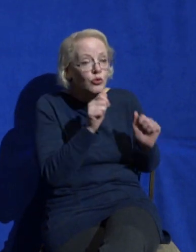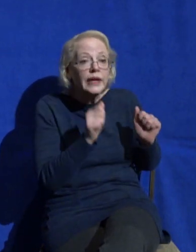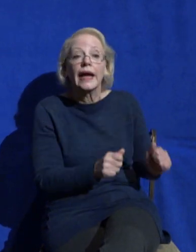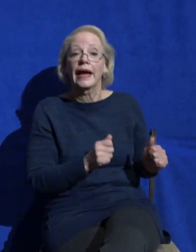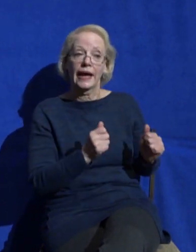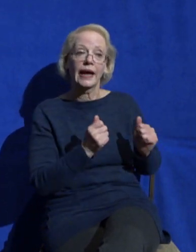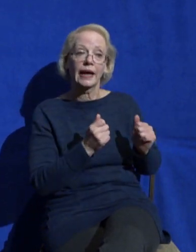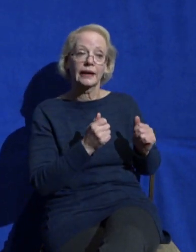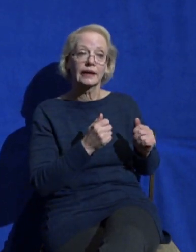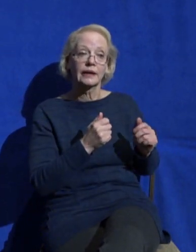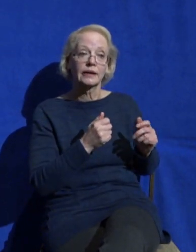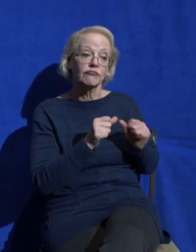a while.